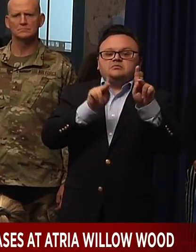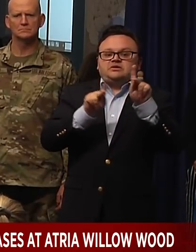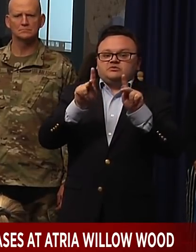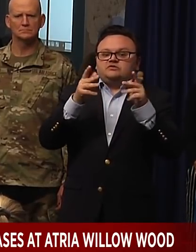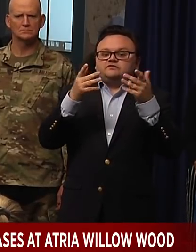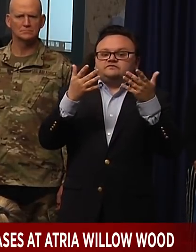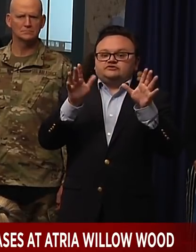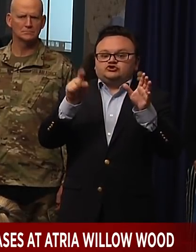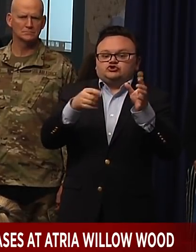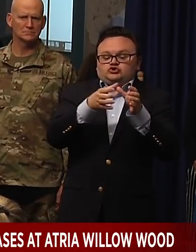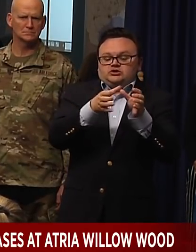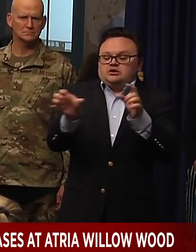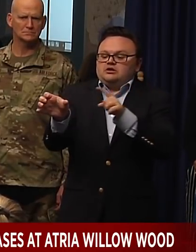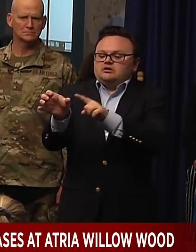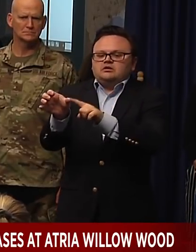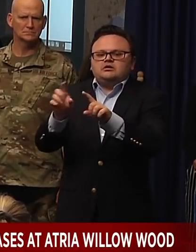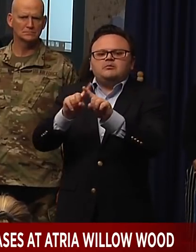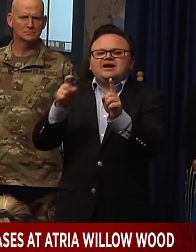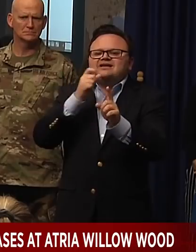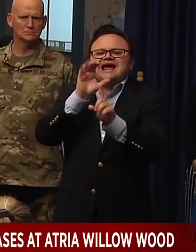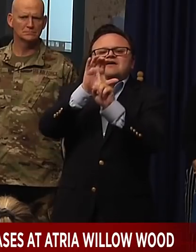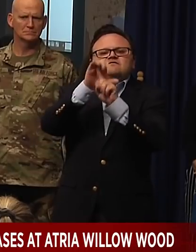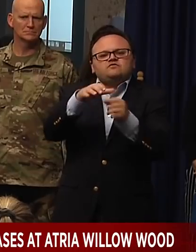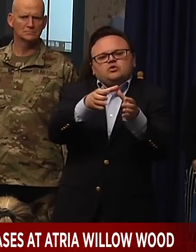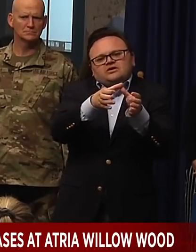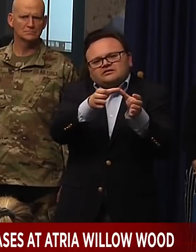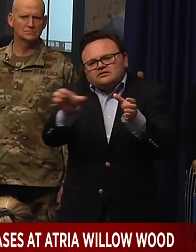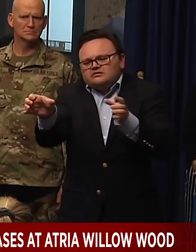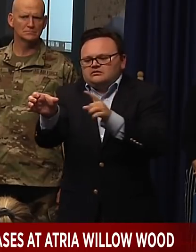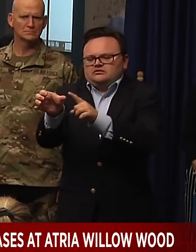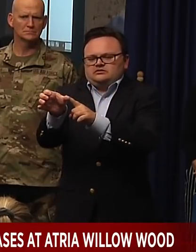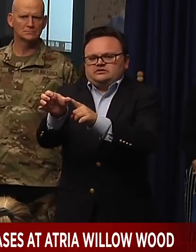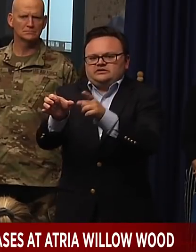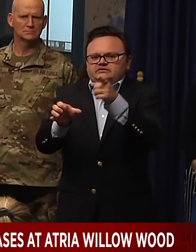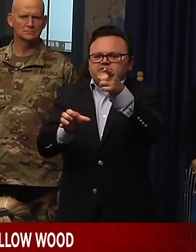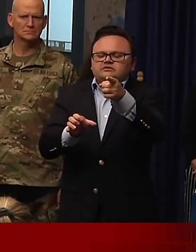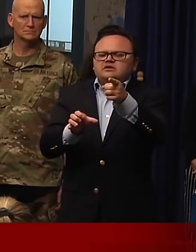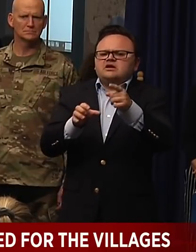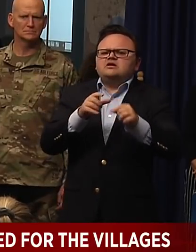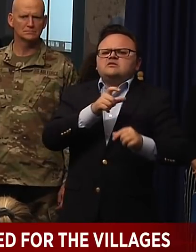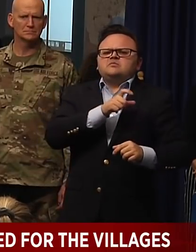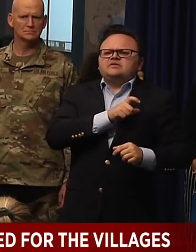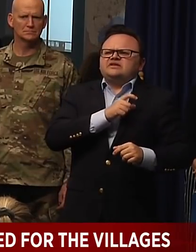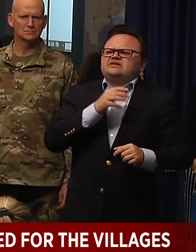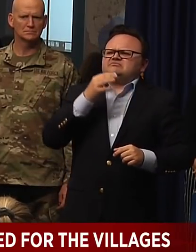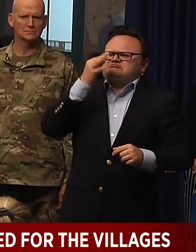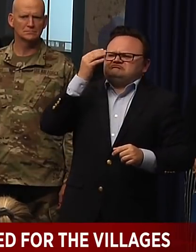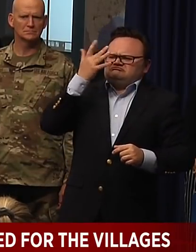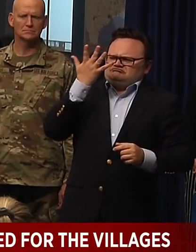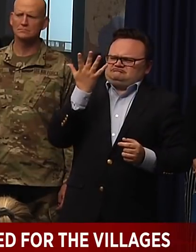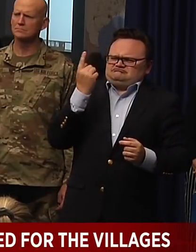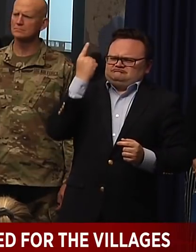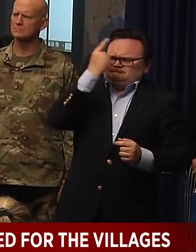quarantines. And they're asking why you guys have an instituted mandatory quarantines for some of these COVID patients.